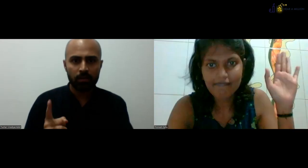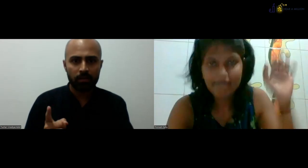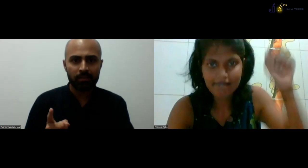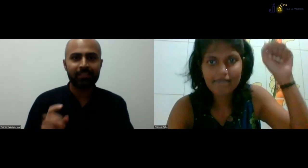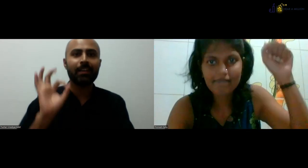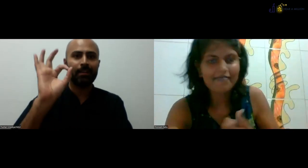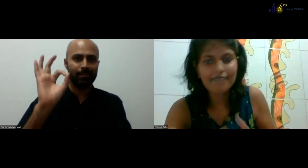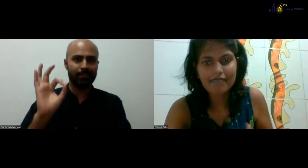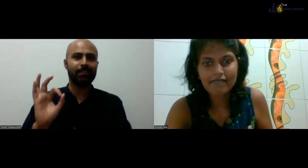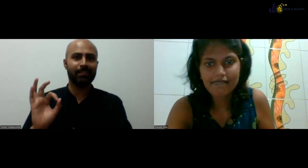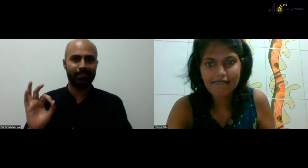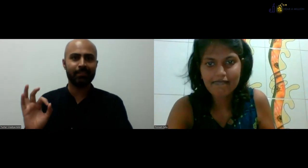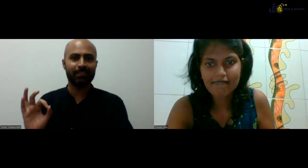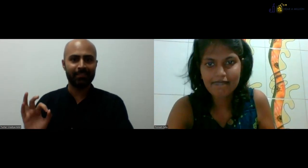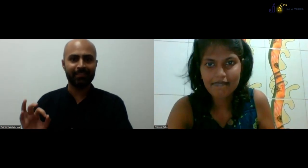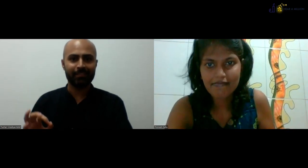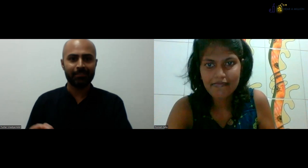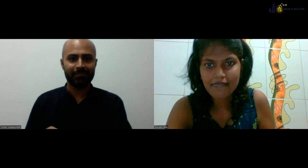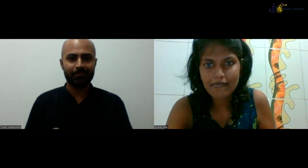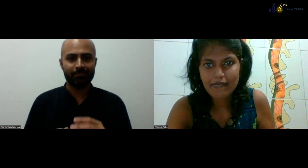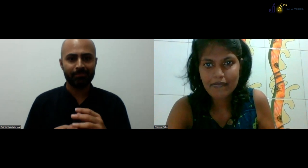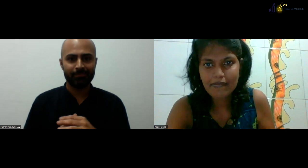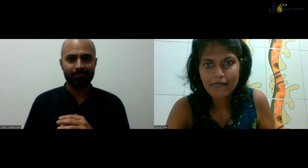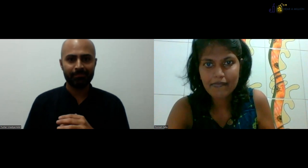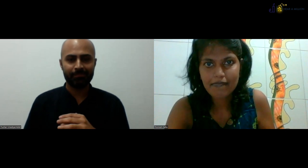Poonam Sabu. Yes, I'm here.